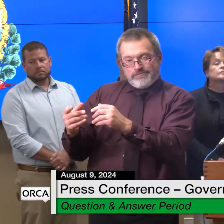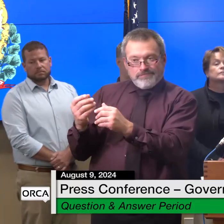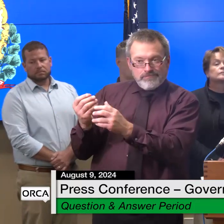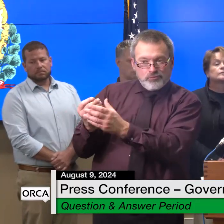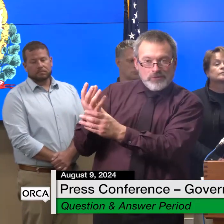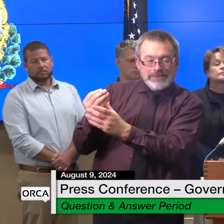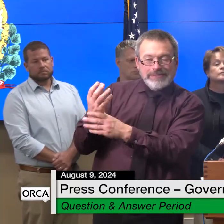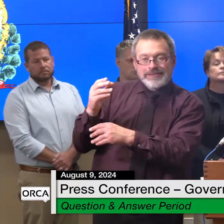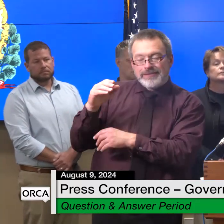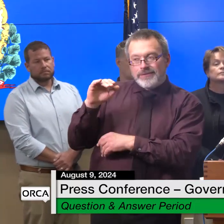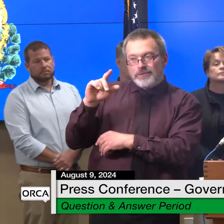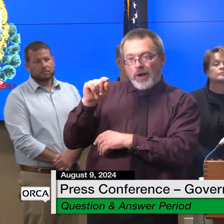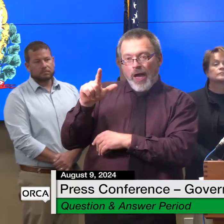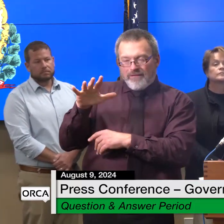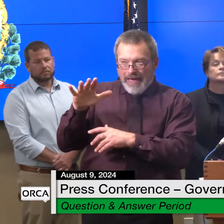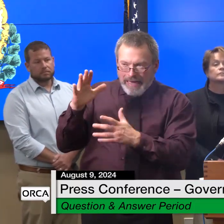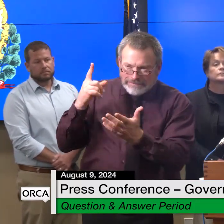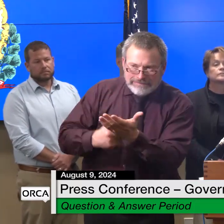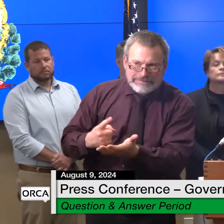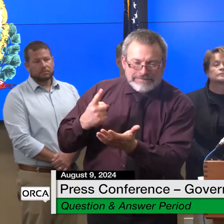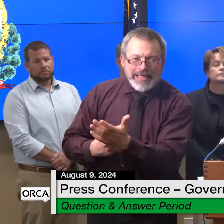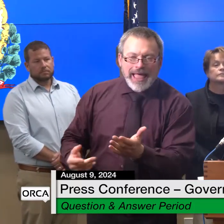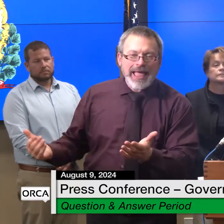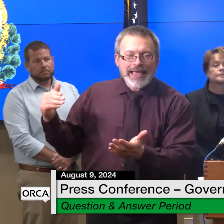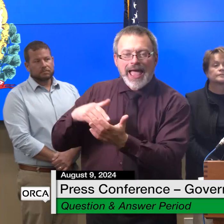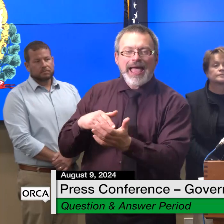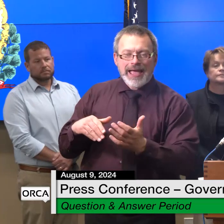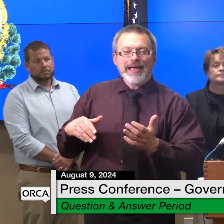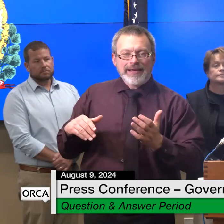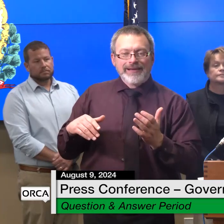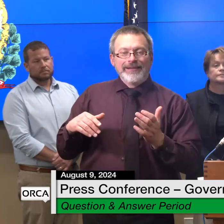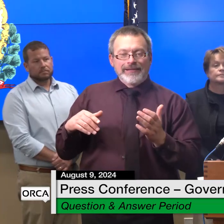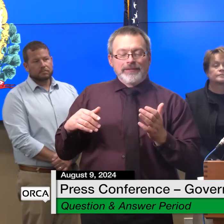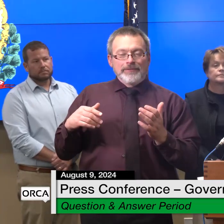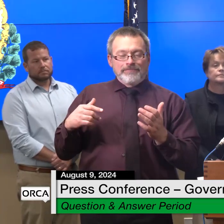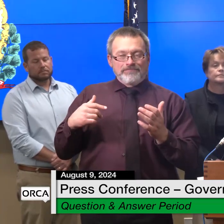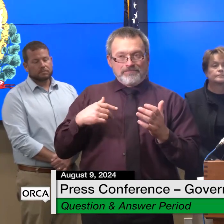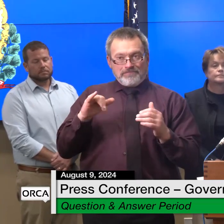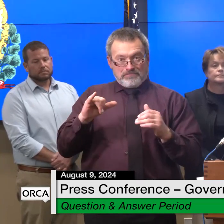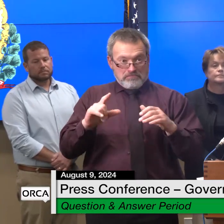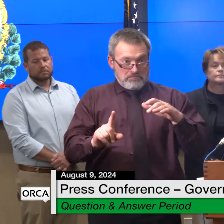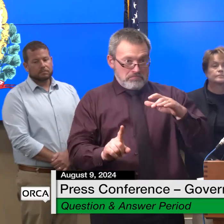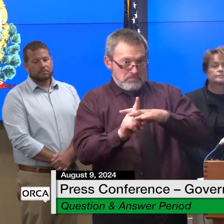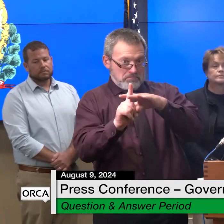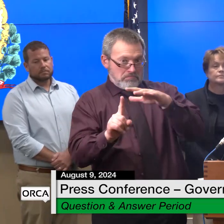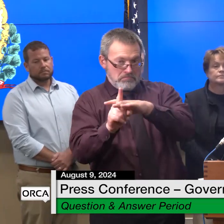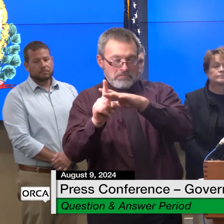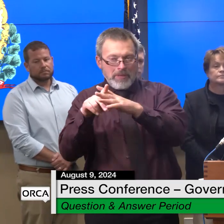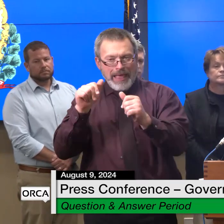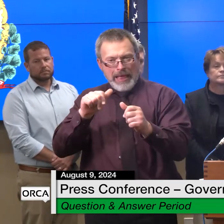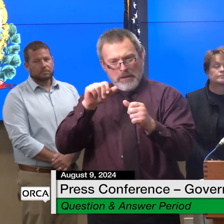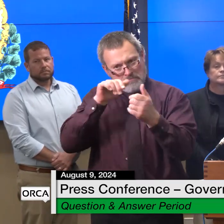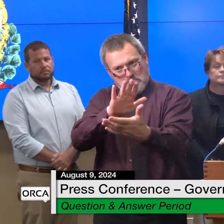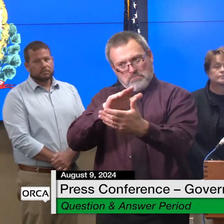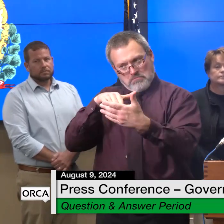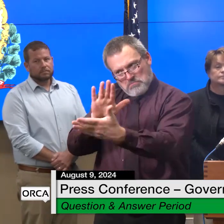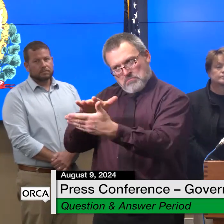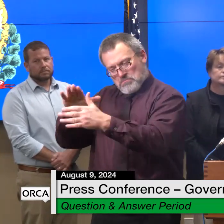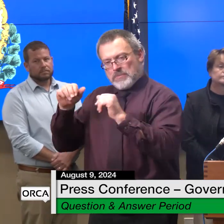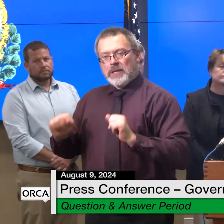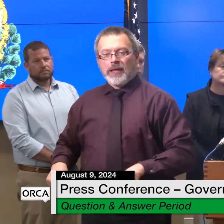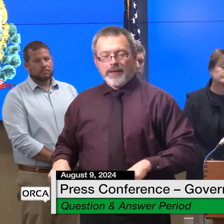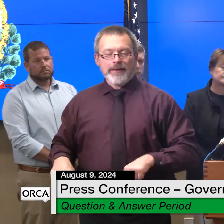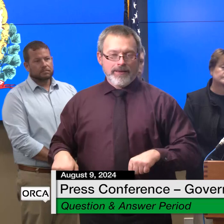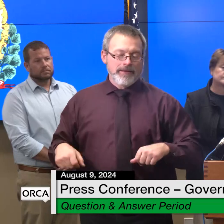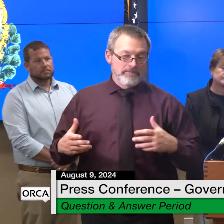work through things as as they unfold um but yeah right now we're we're really hoping like last time that we